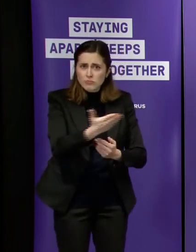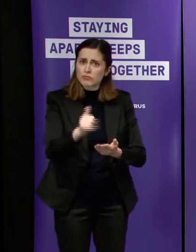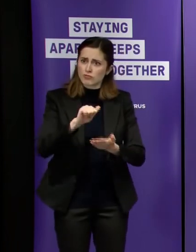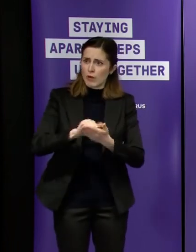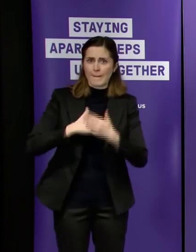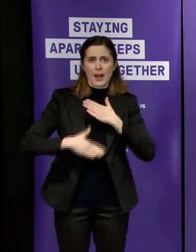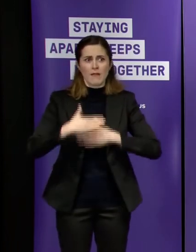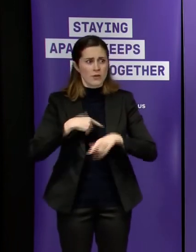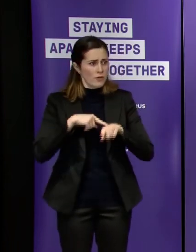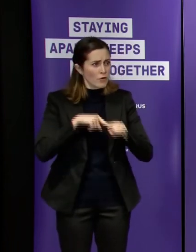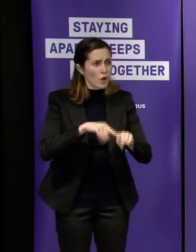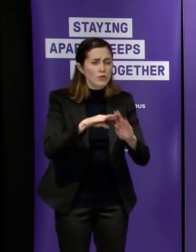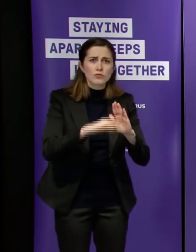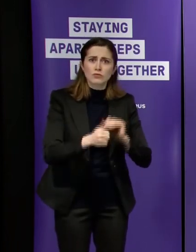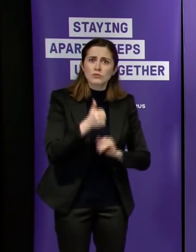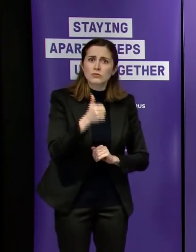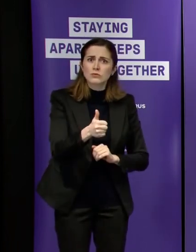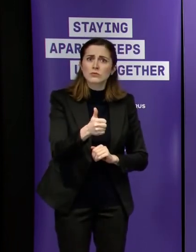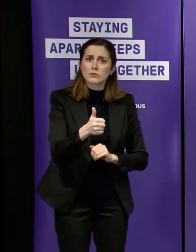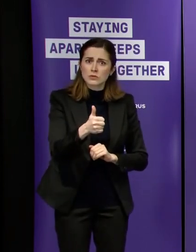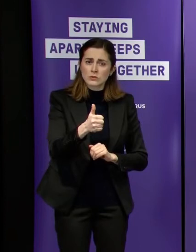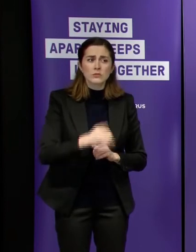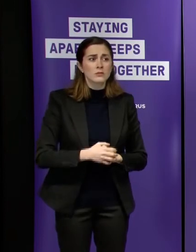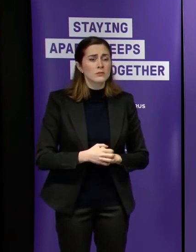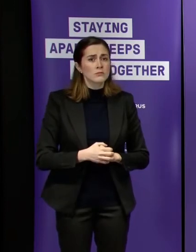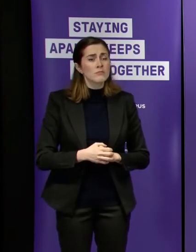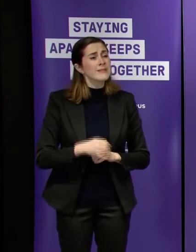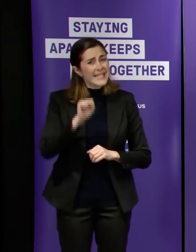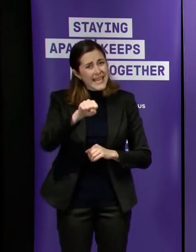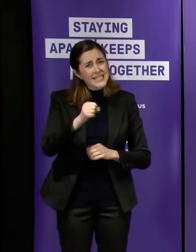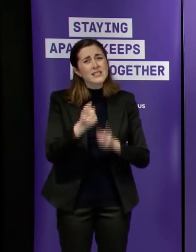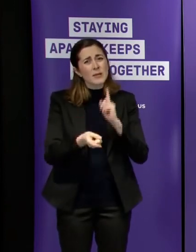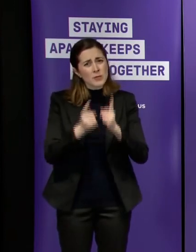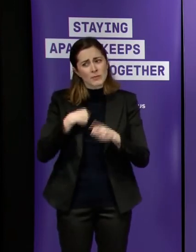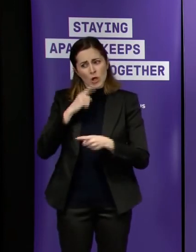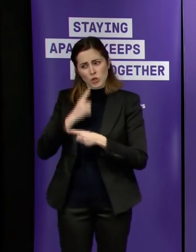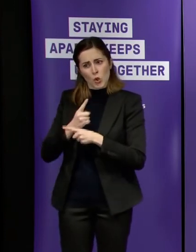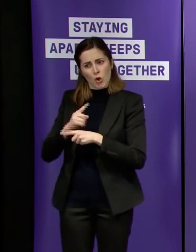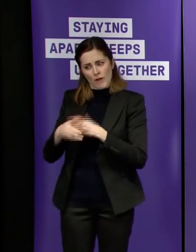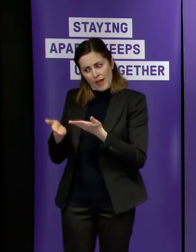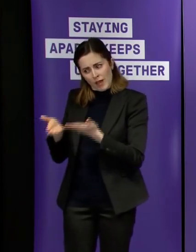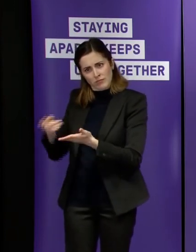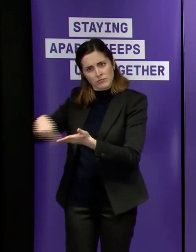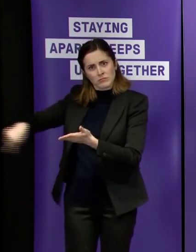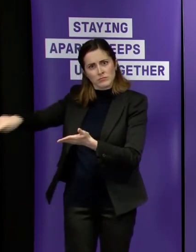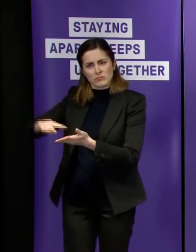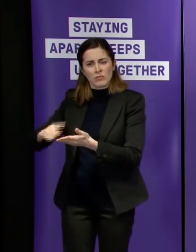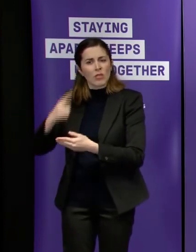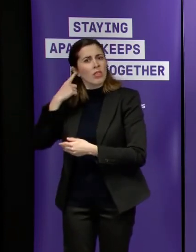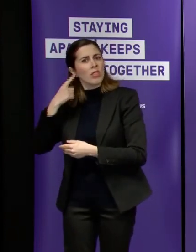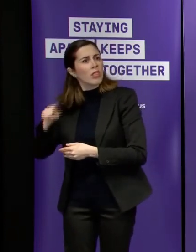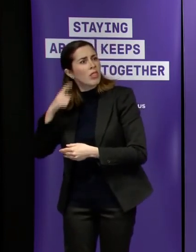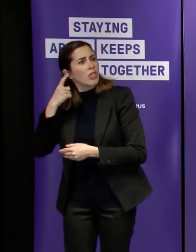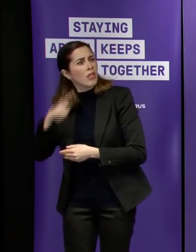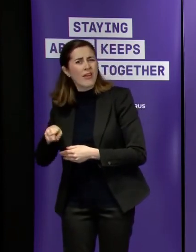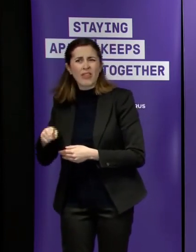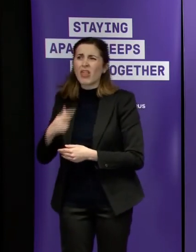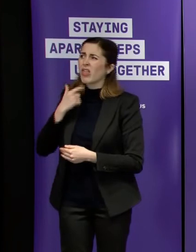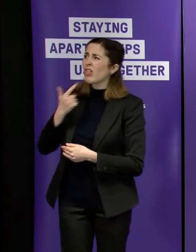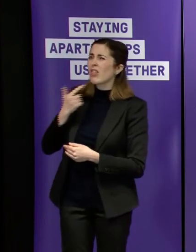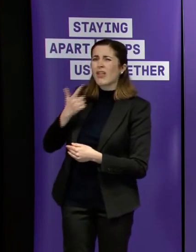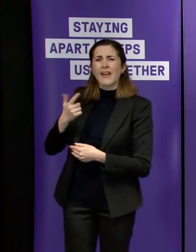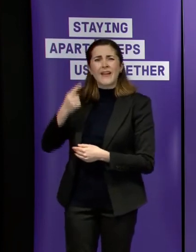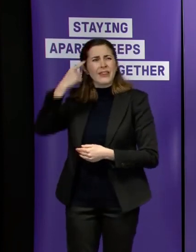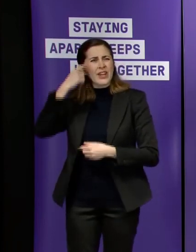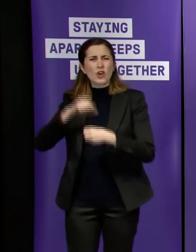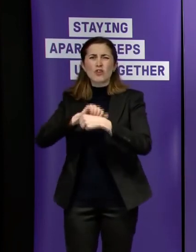uh poor choices when many different examples of people who perhaps don't believe this virus is real have been